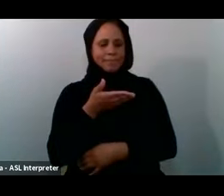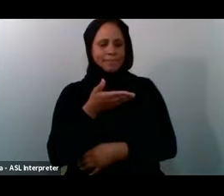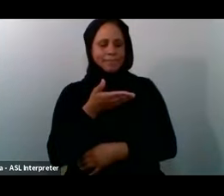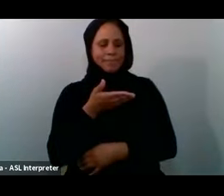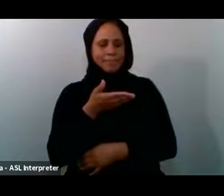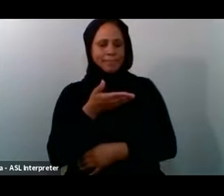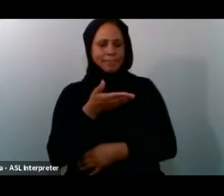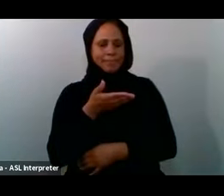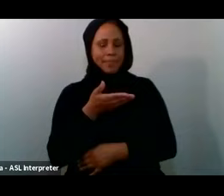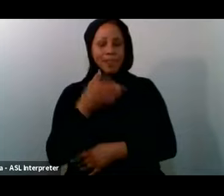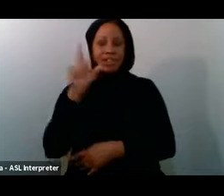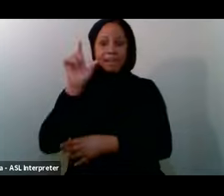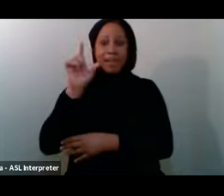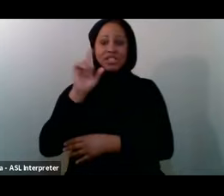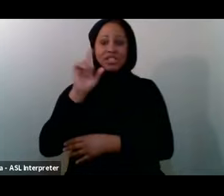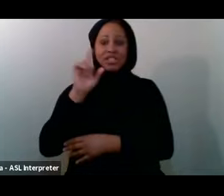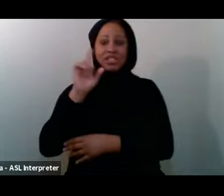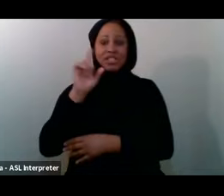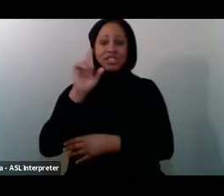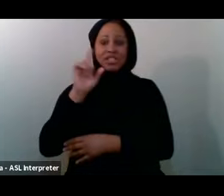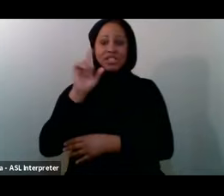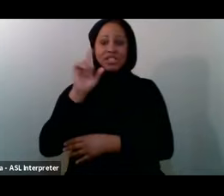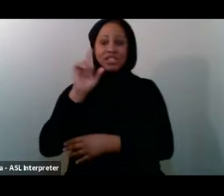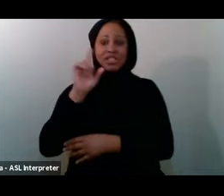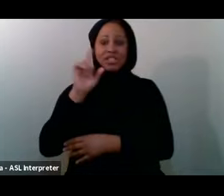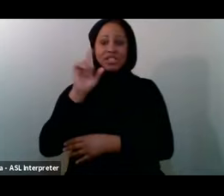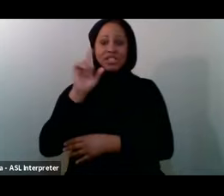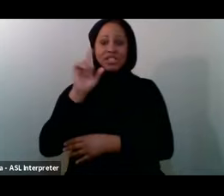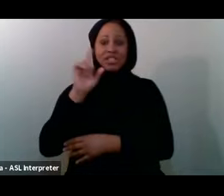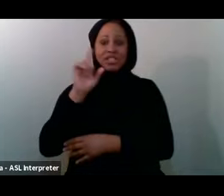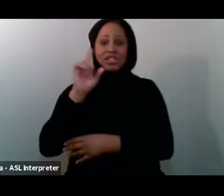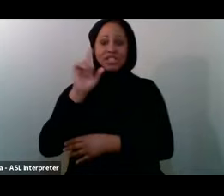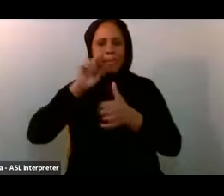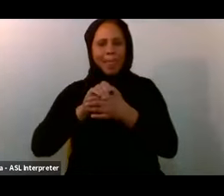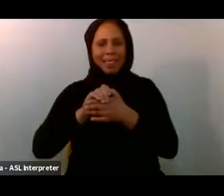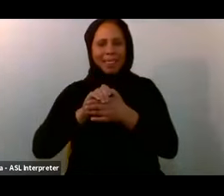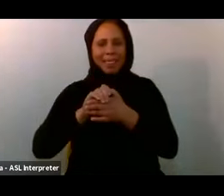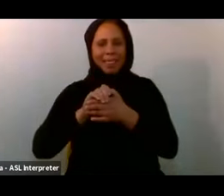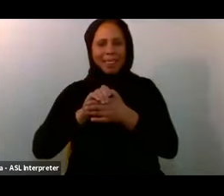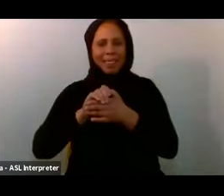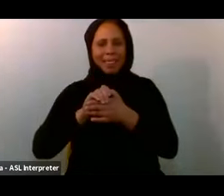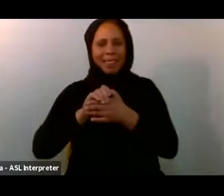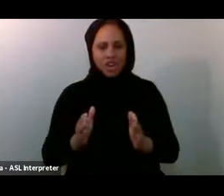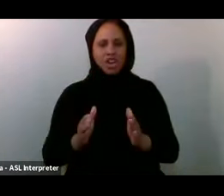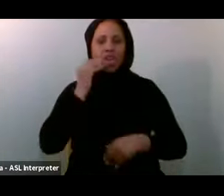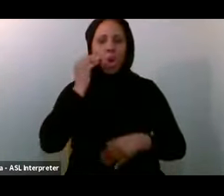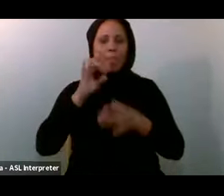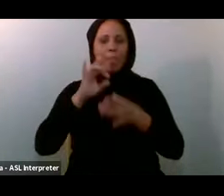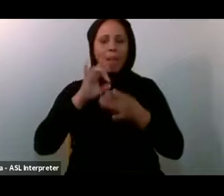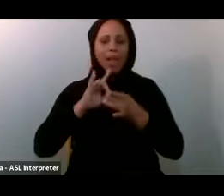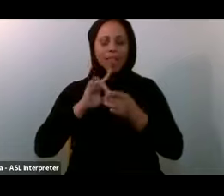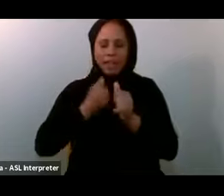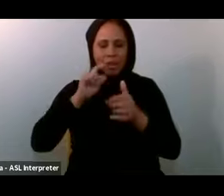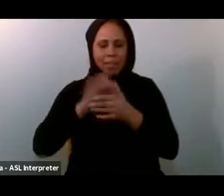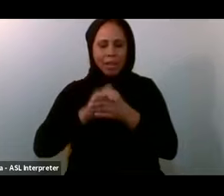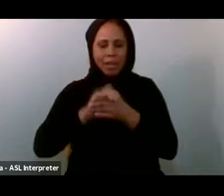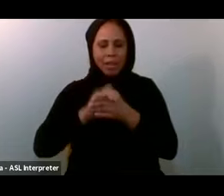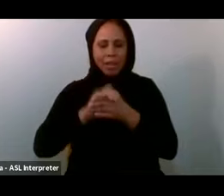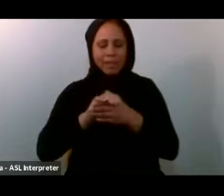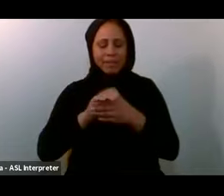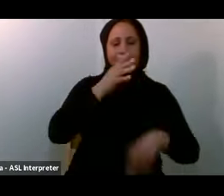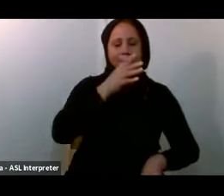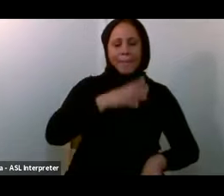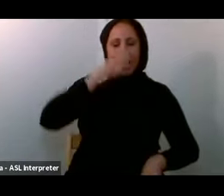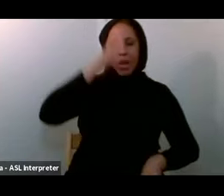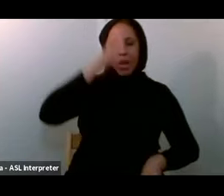Is a House of Every Believer It is The Home Of every Believer Whether they Are male Or female Whether they